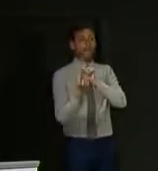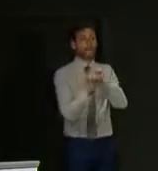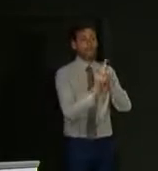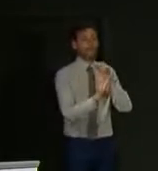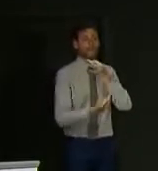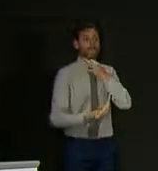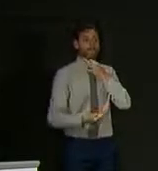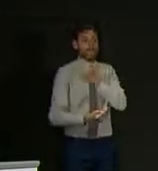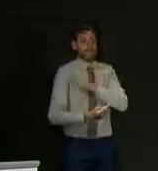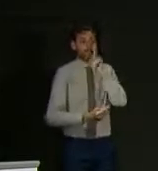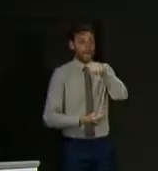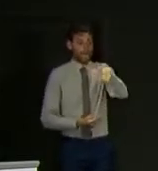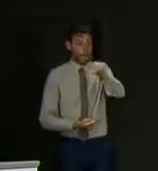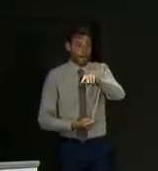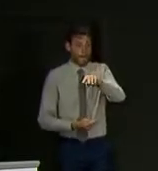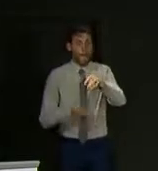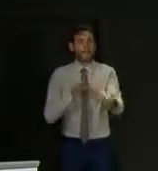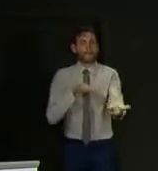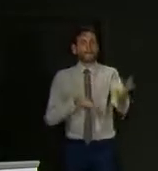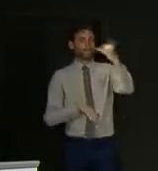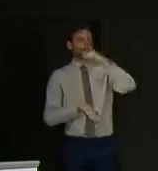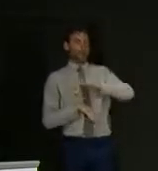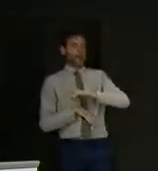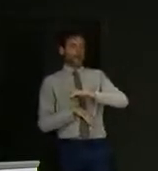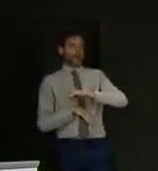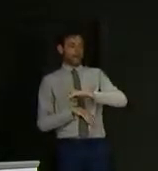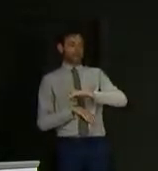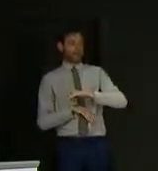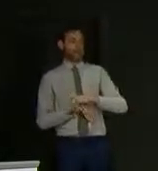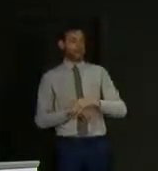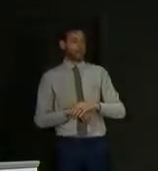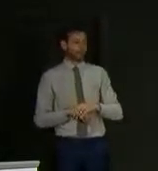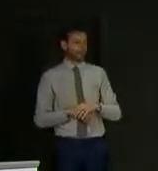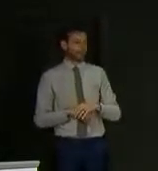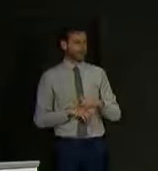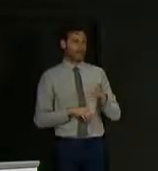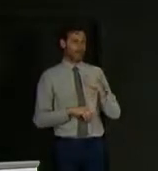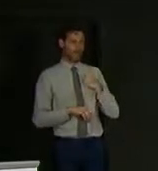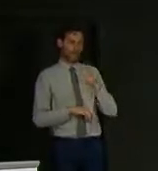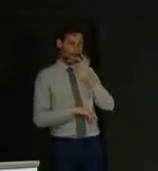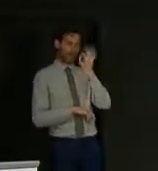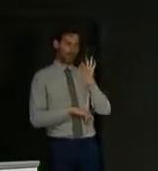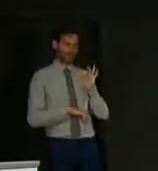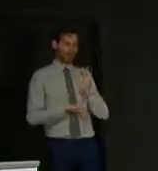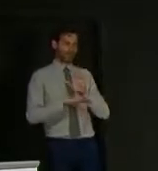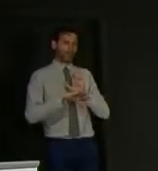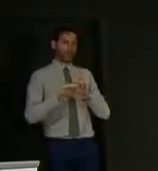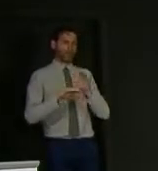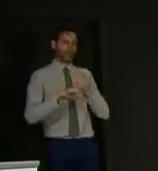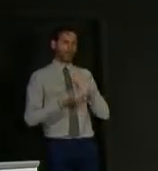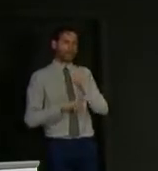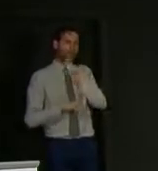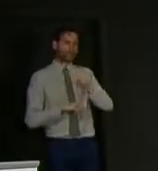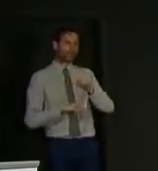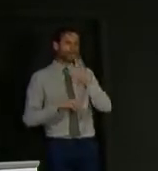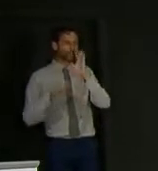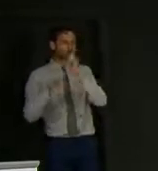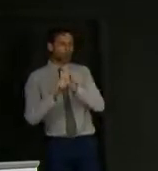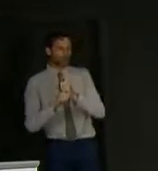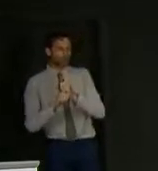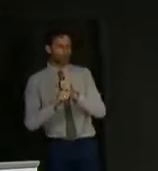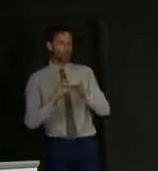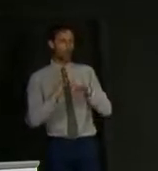went to a retirement due, which she said she would not have done. My question is not about patient confidentiality or the non